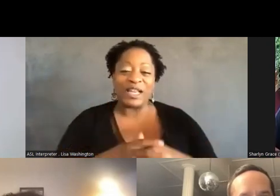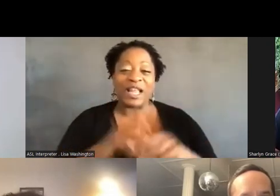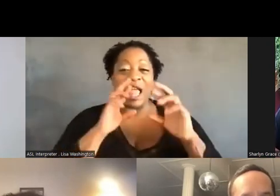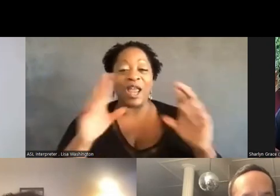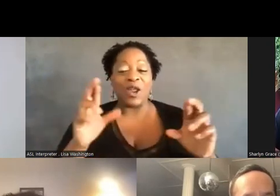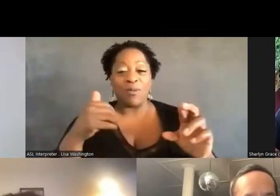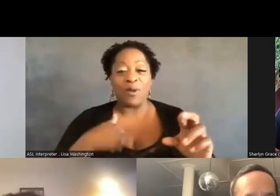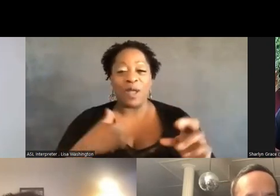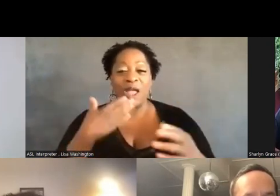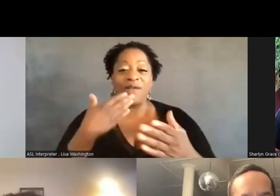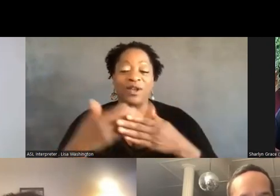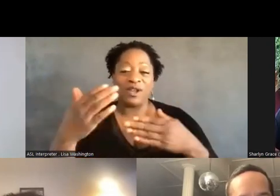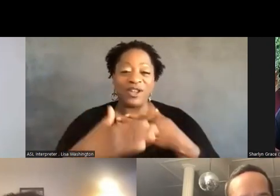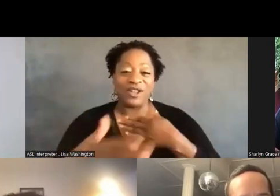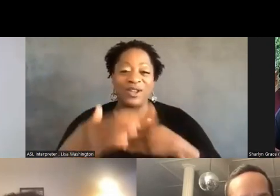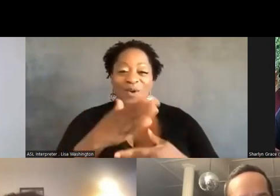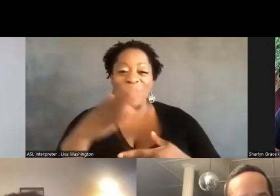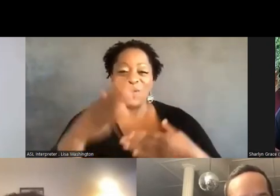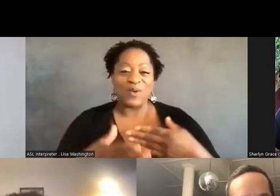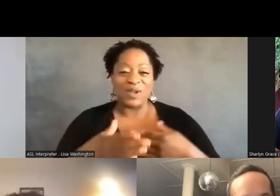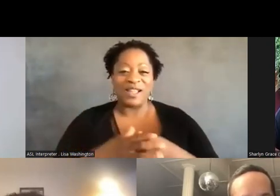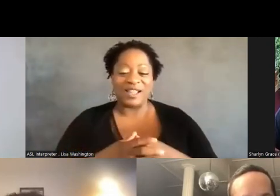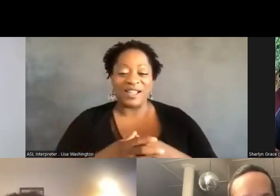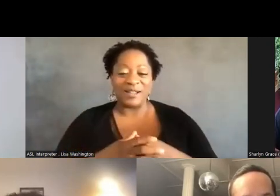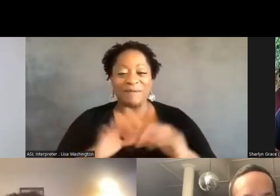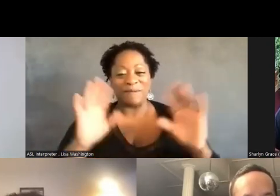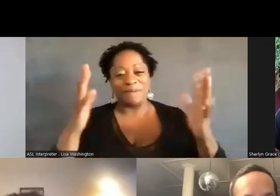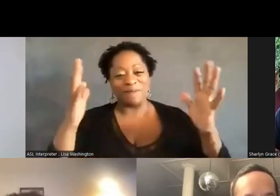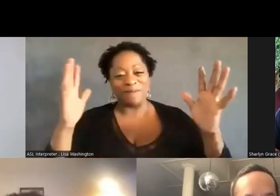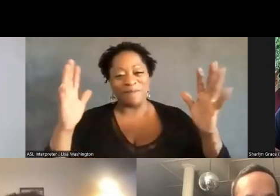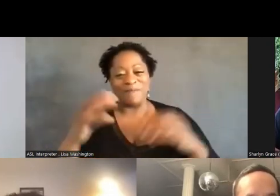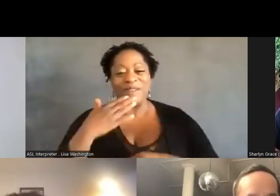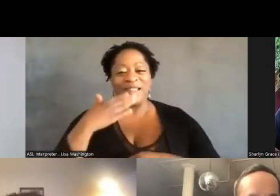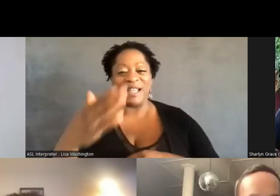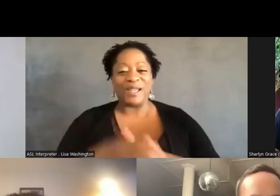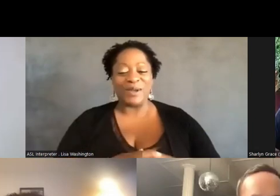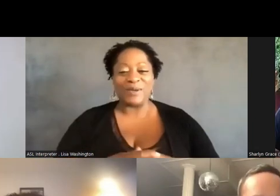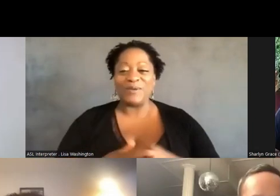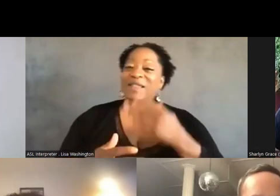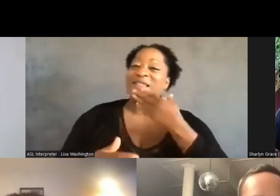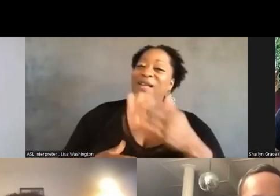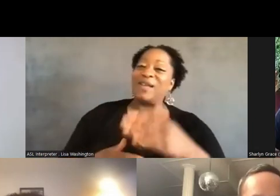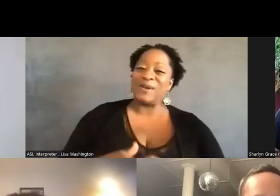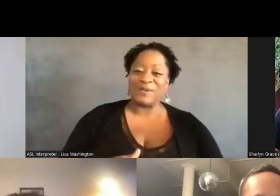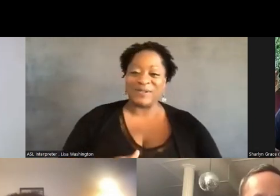all have a good rest of your week into the weekend. Thanks, y'all.